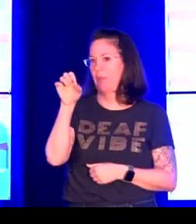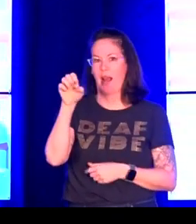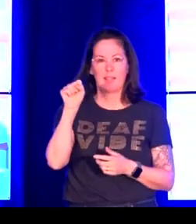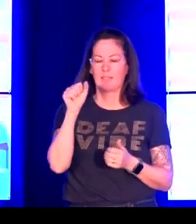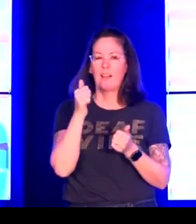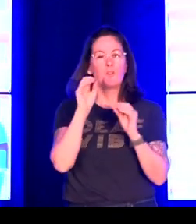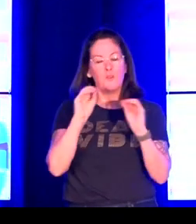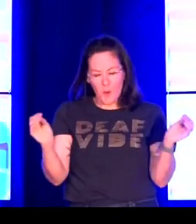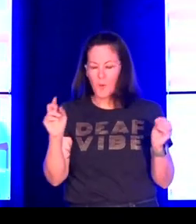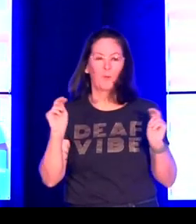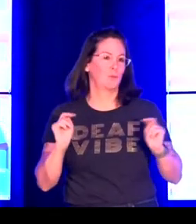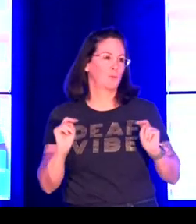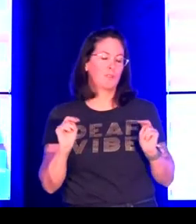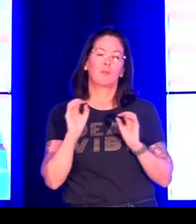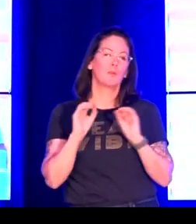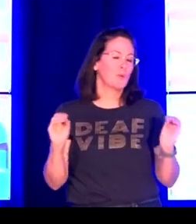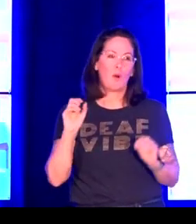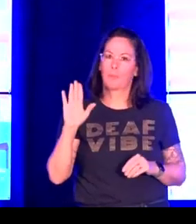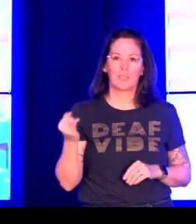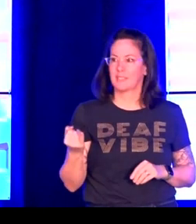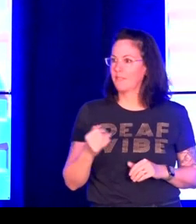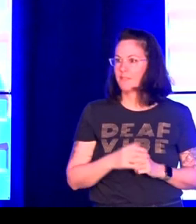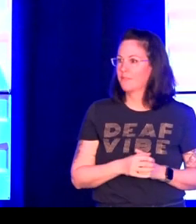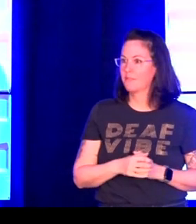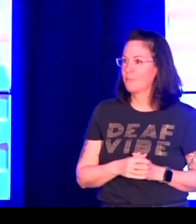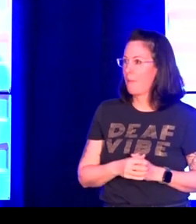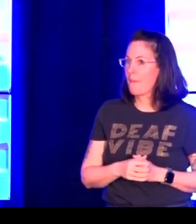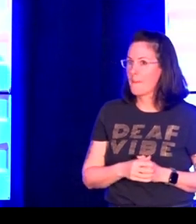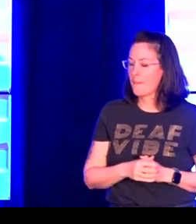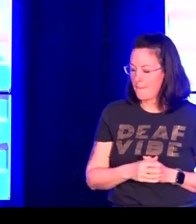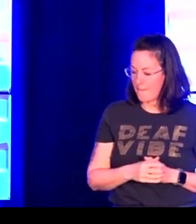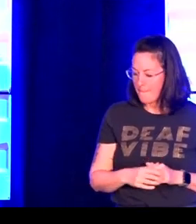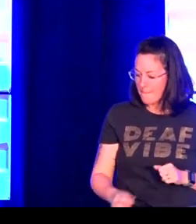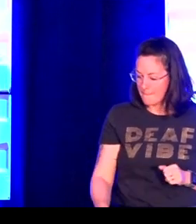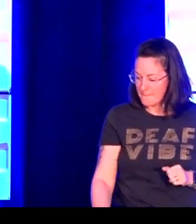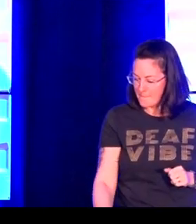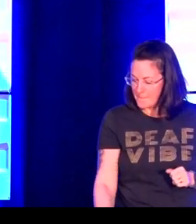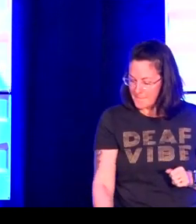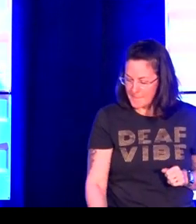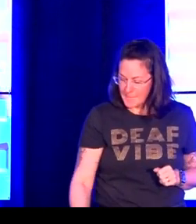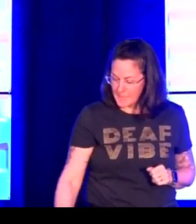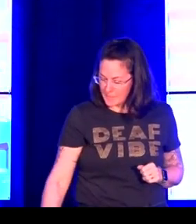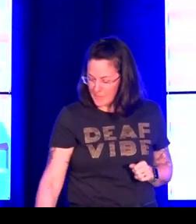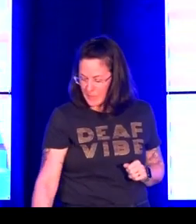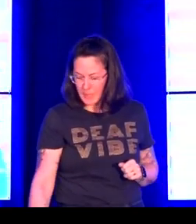Hilda Howland emphasizes that there is no such thing as neutral.